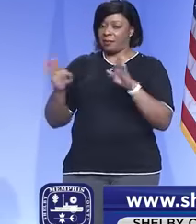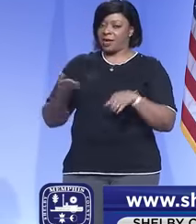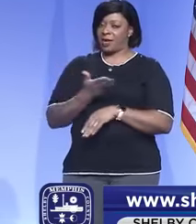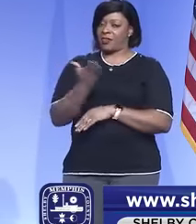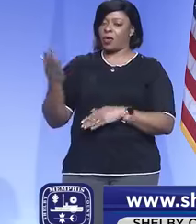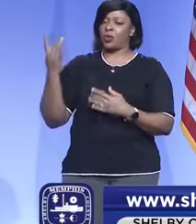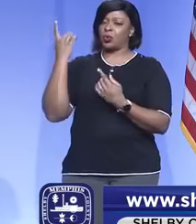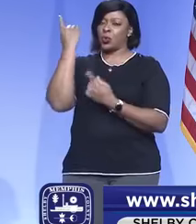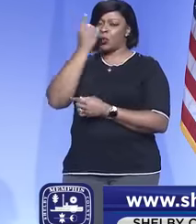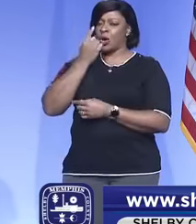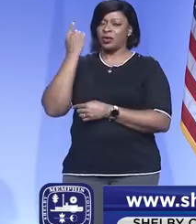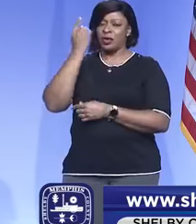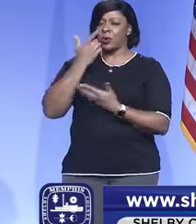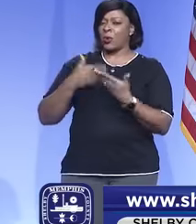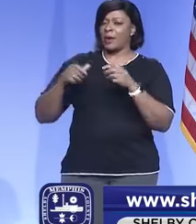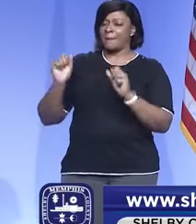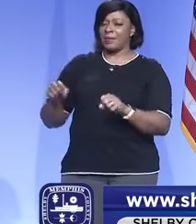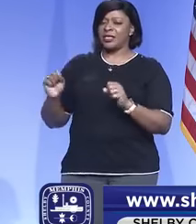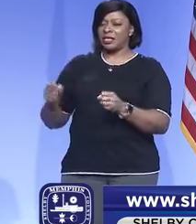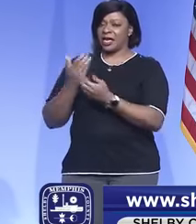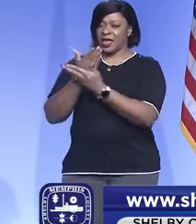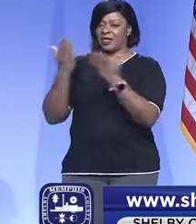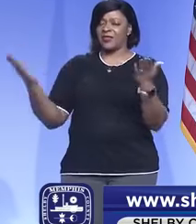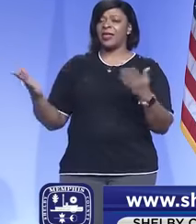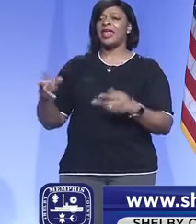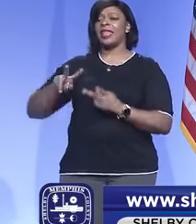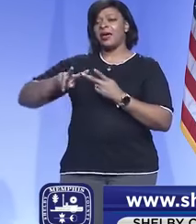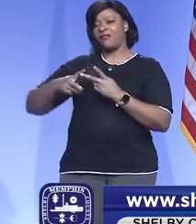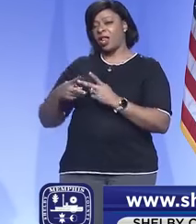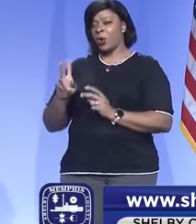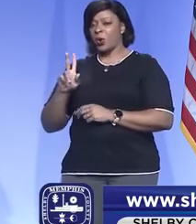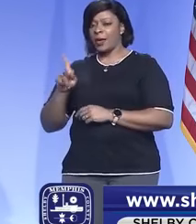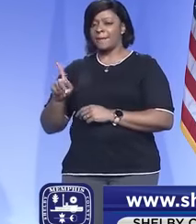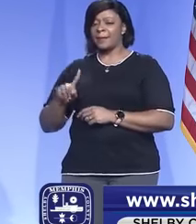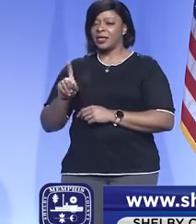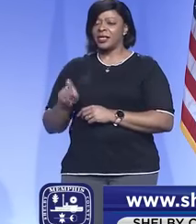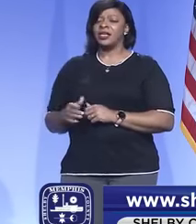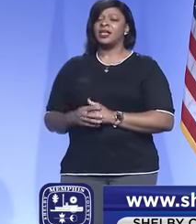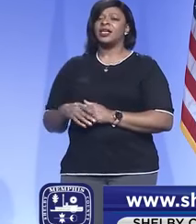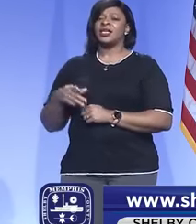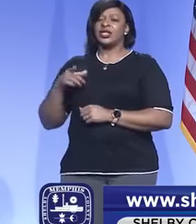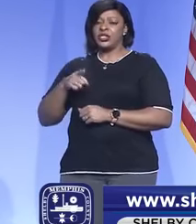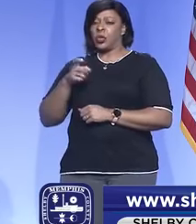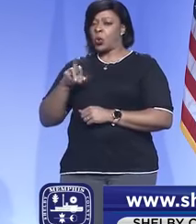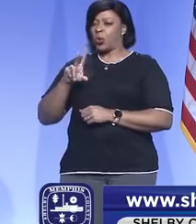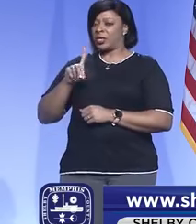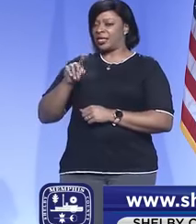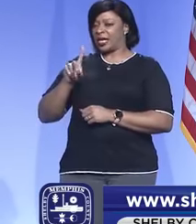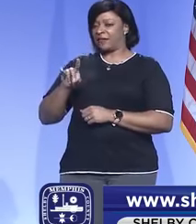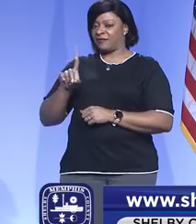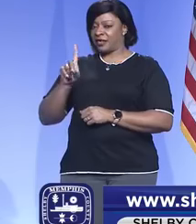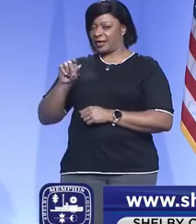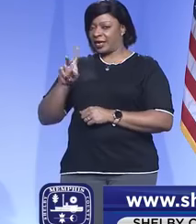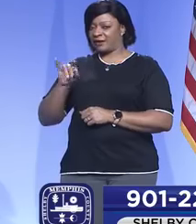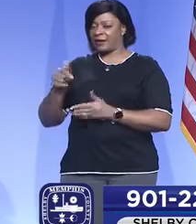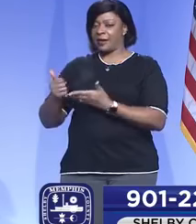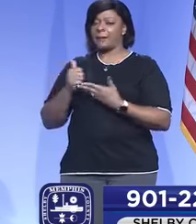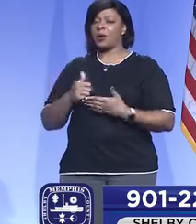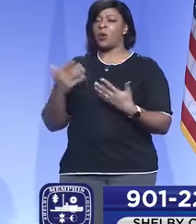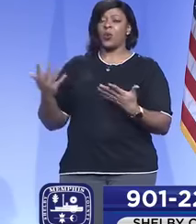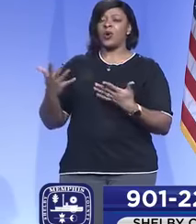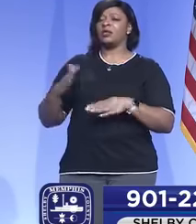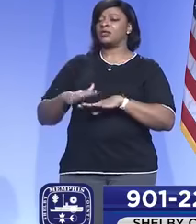there is just wondering what could potentially be out there. And as a follow-up, either you or David can help with this. Just what are some